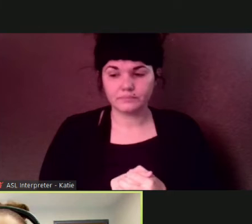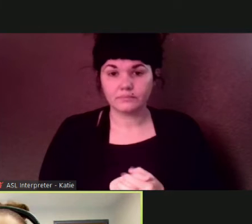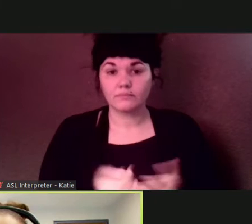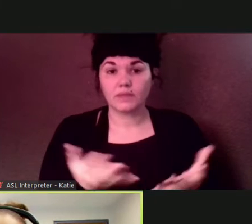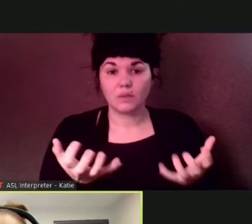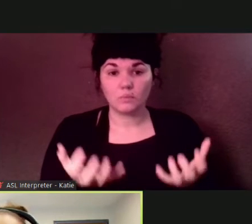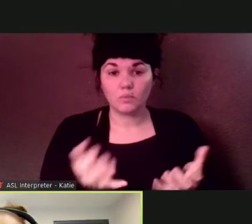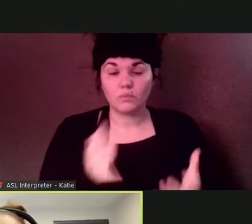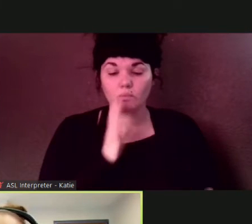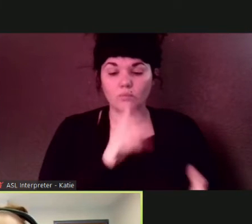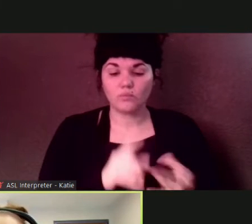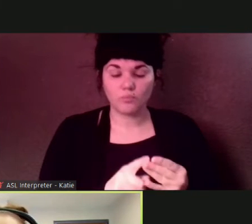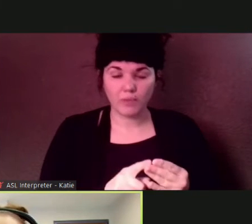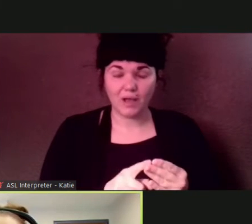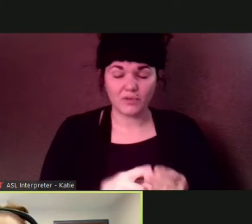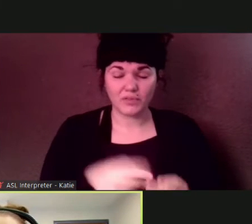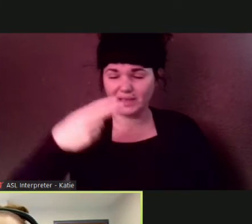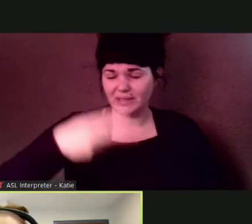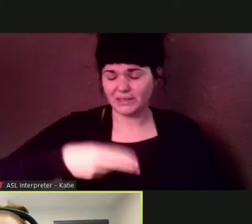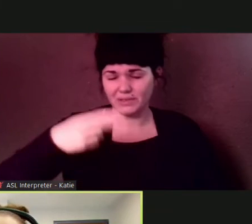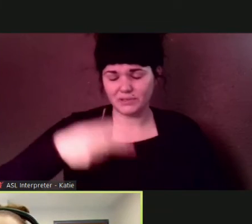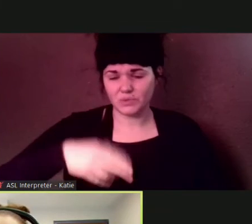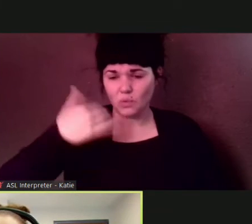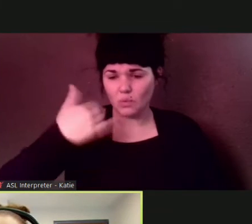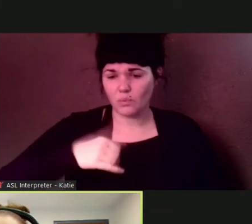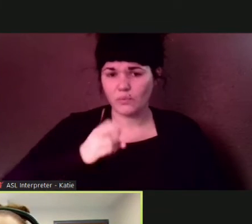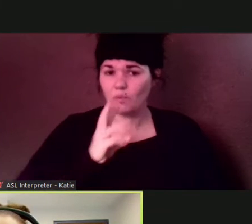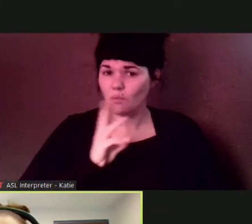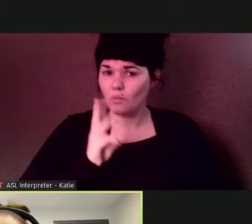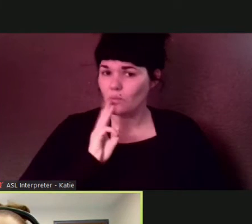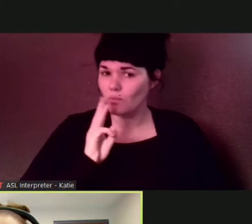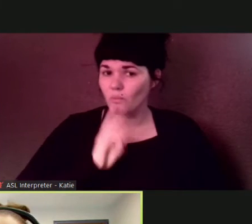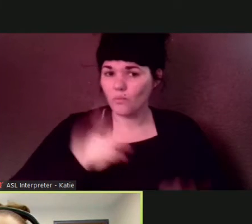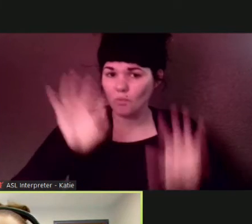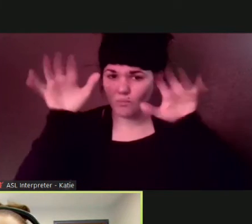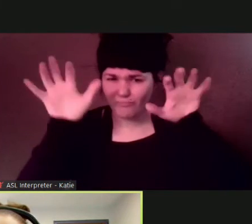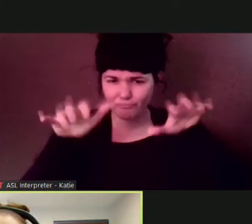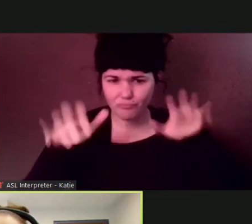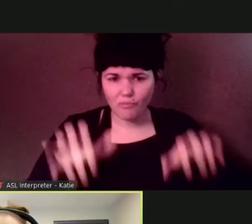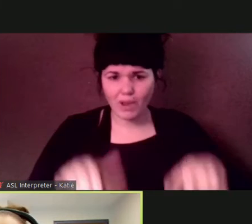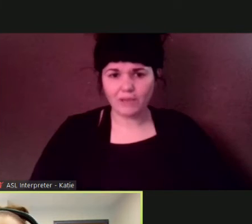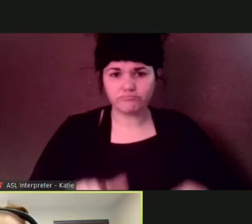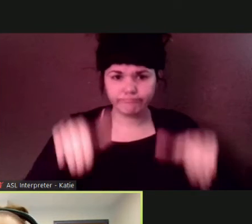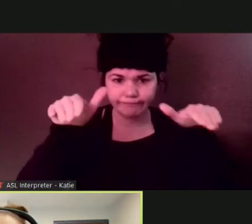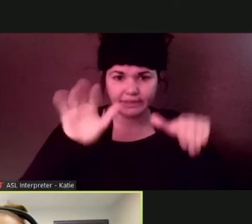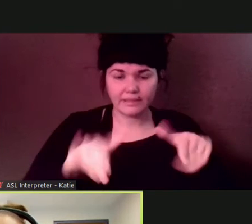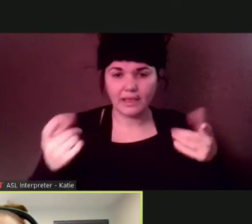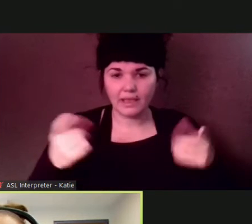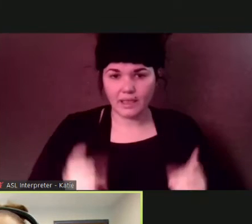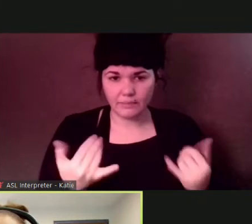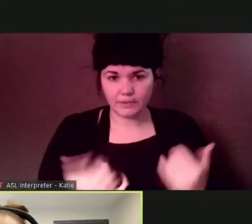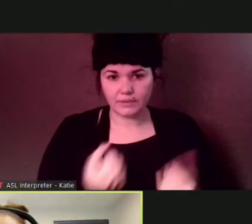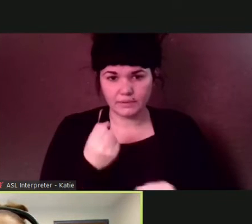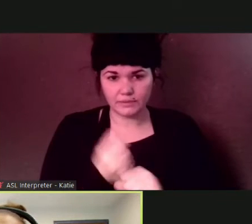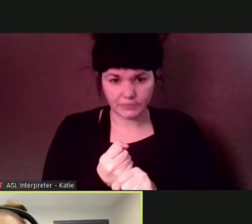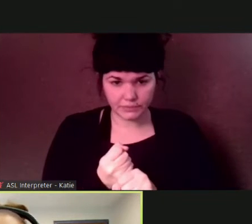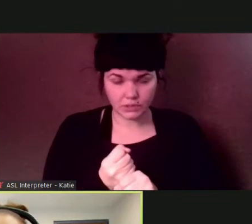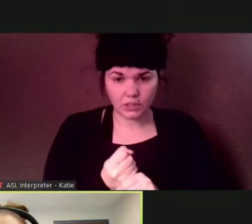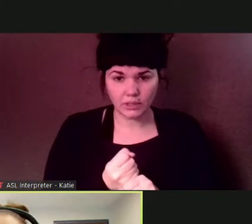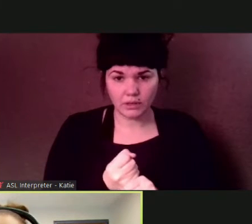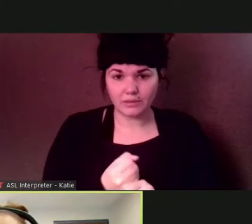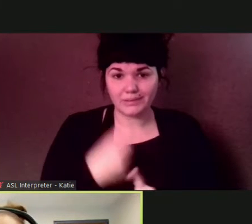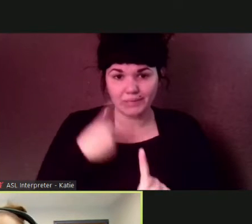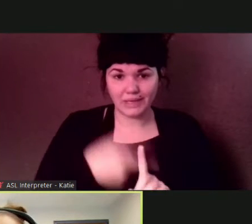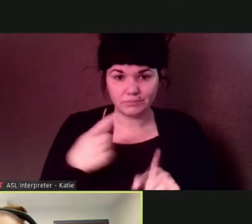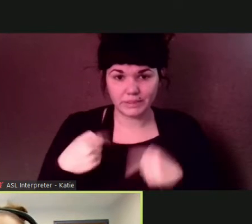that happened on june 25th uh into june 26th of this year uh throughout southeast